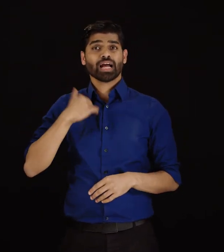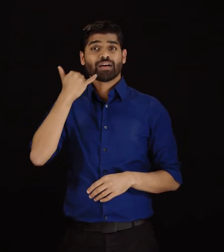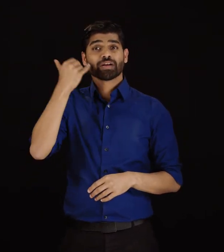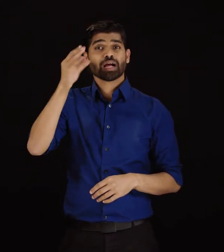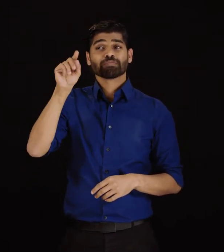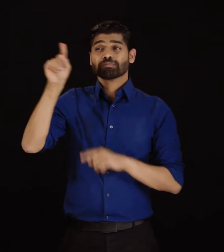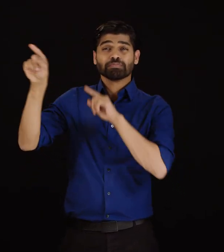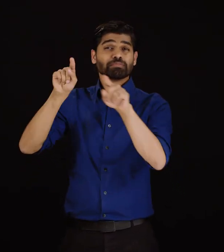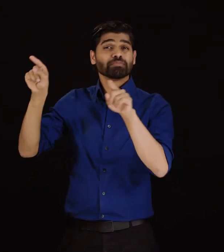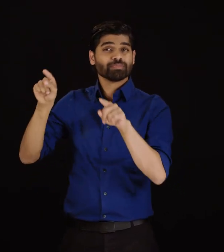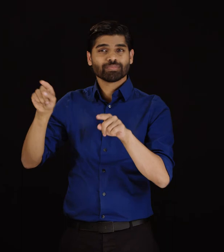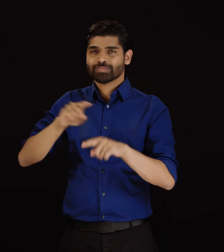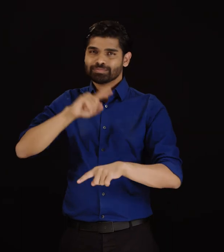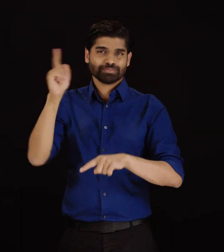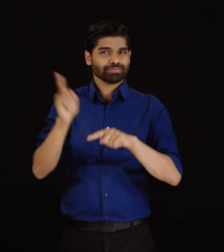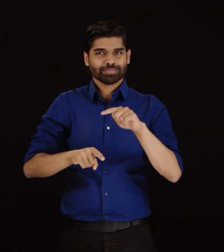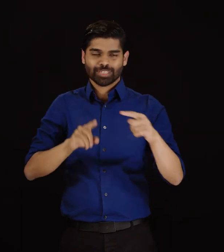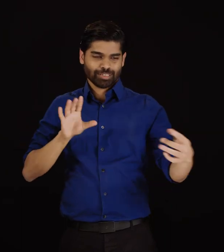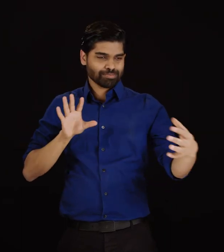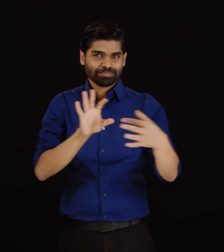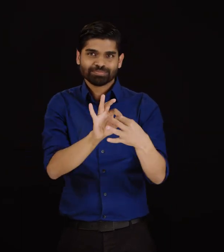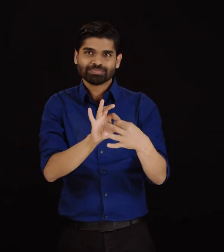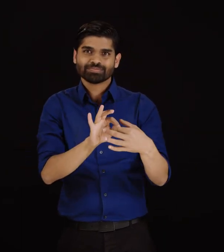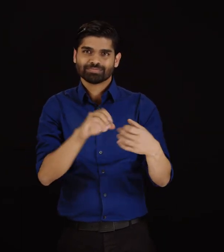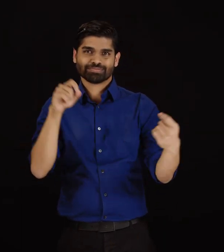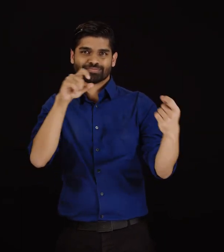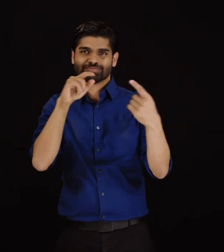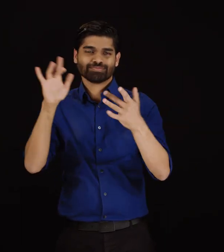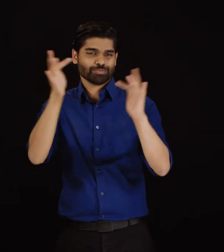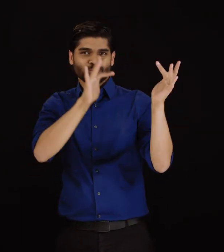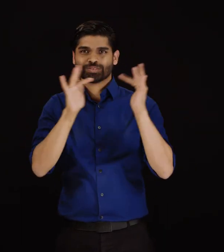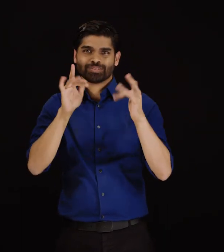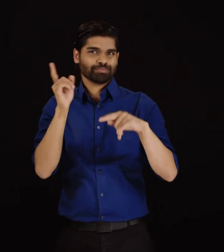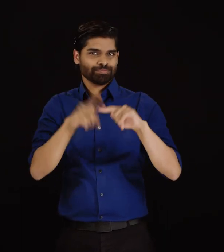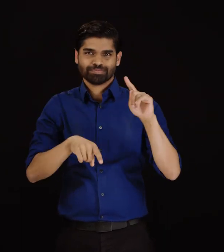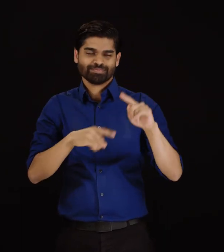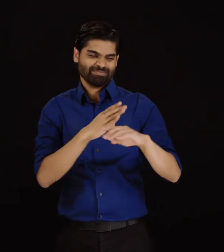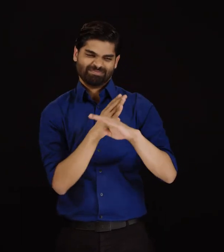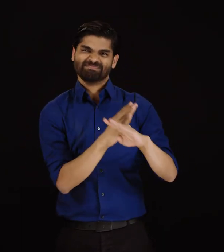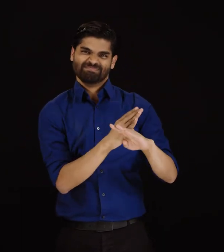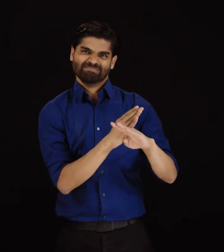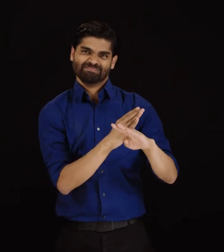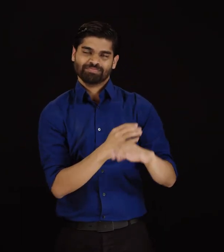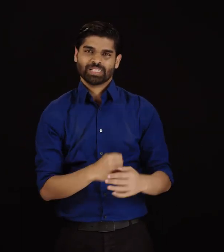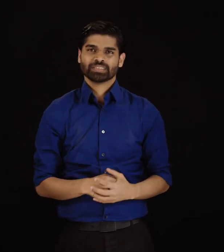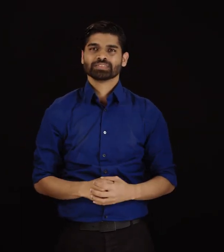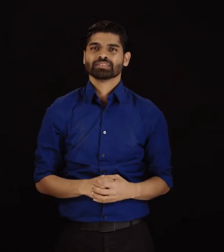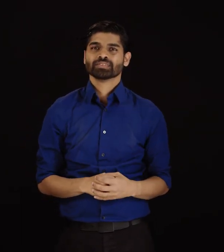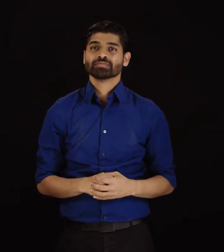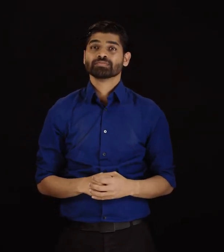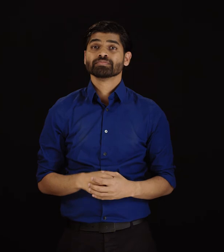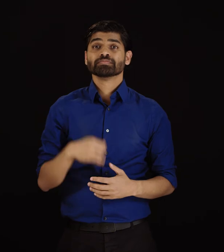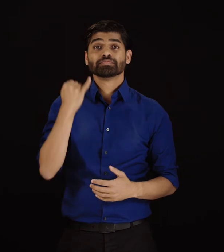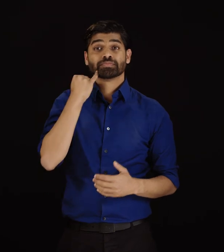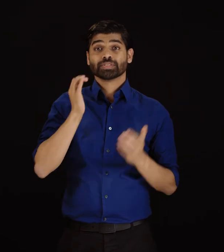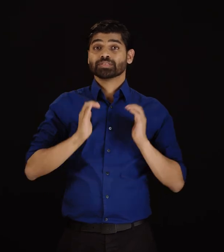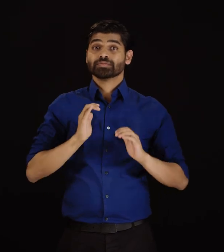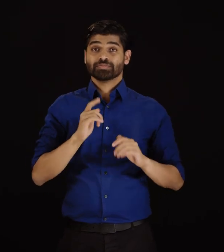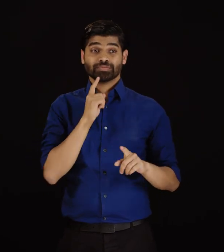their device is lost or stolen also reports finding their device, the phone will be removed from the blacklist. Customers can